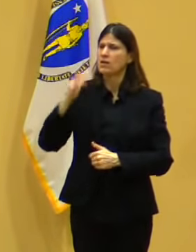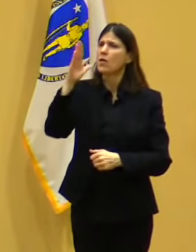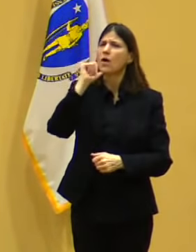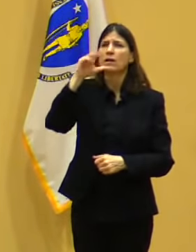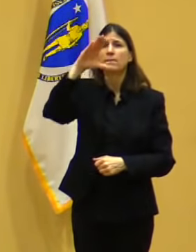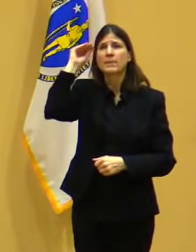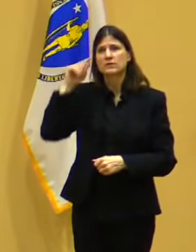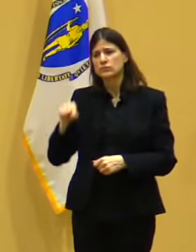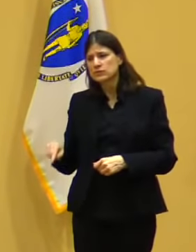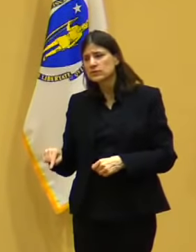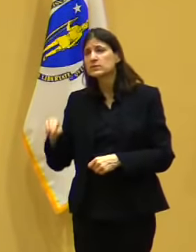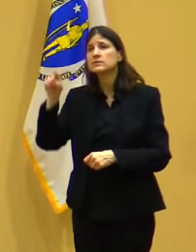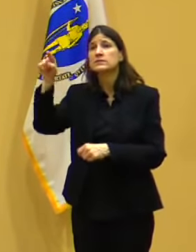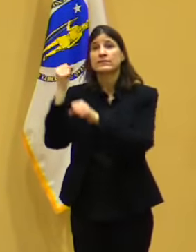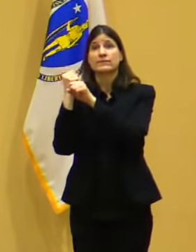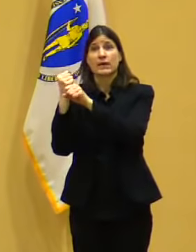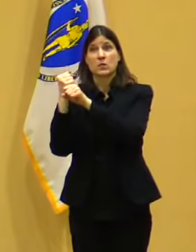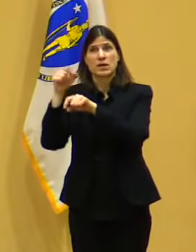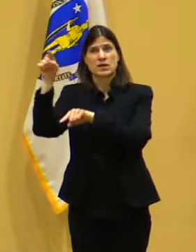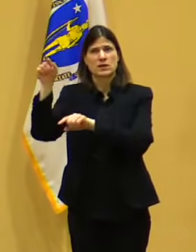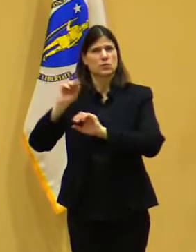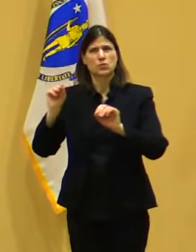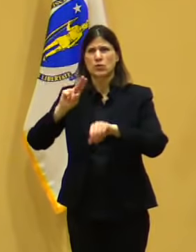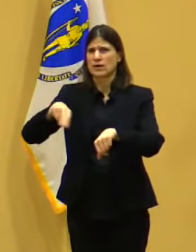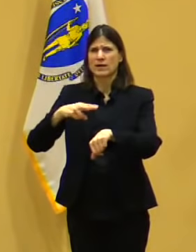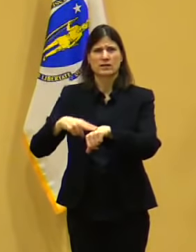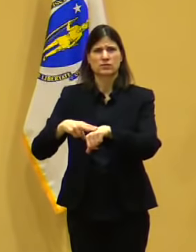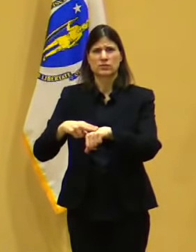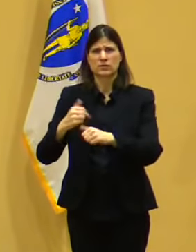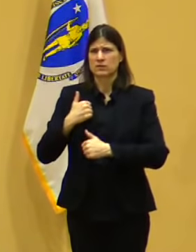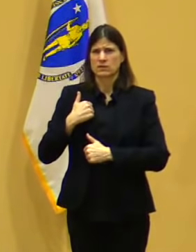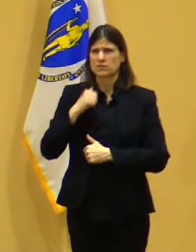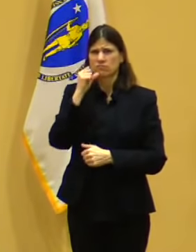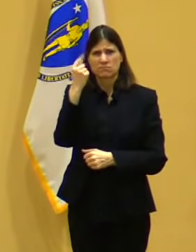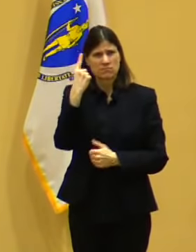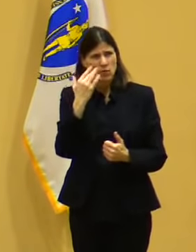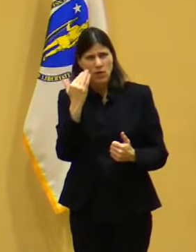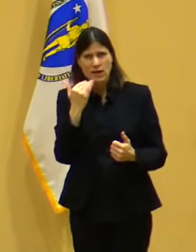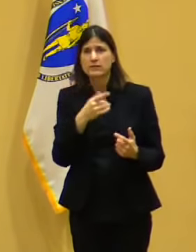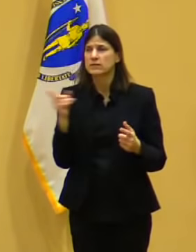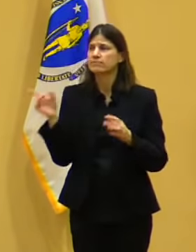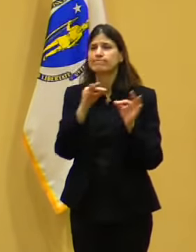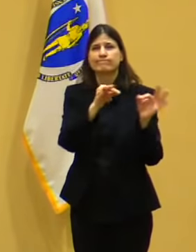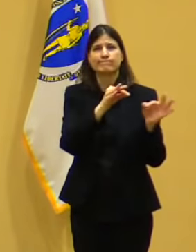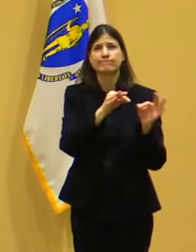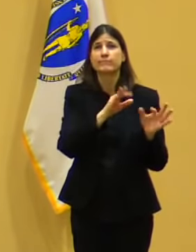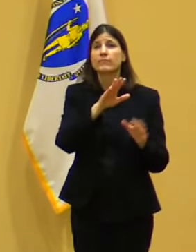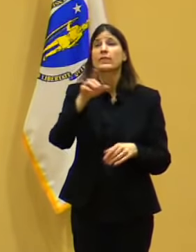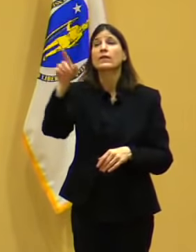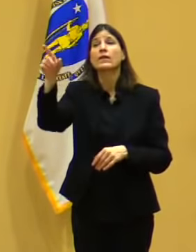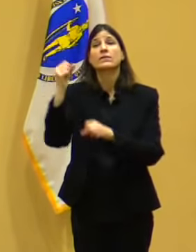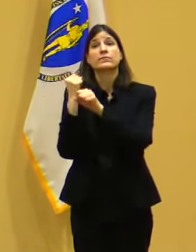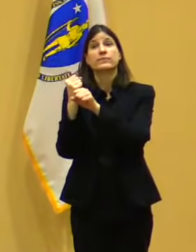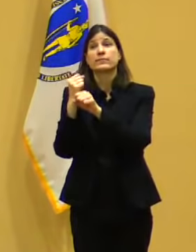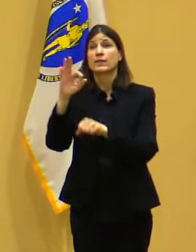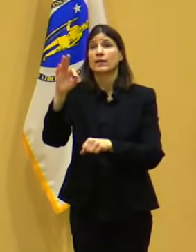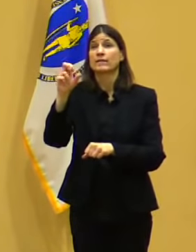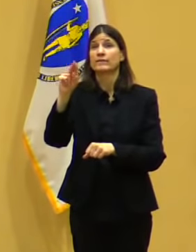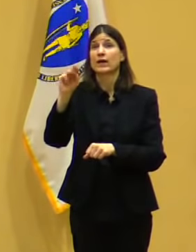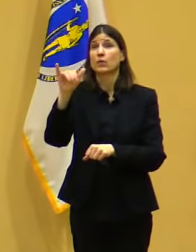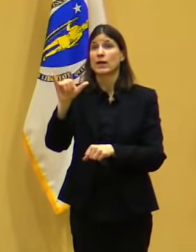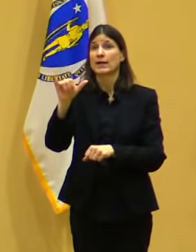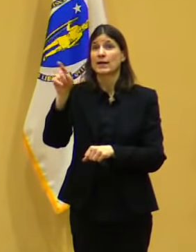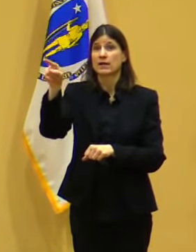One of the things that they have at Fenway that we don't have at other sites is we have the people who manage a lot of the logistics associated with the Boston